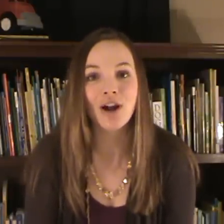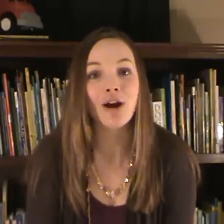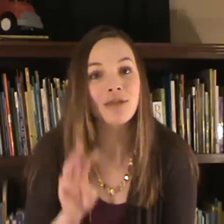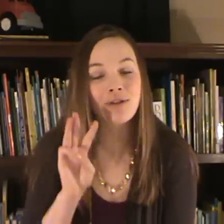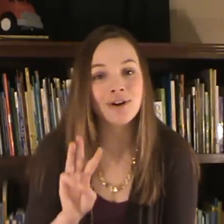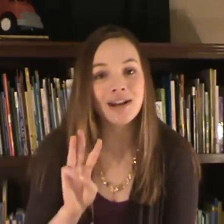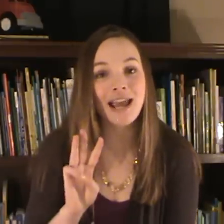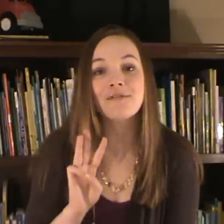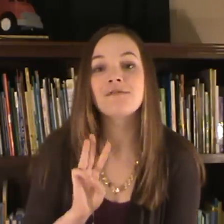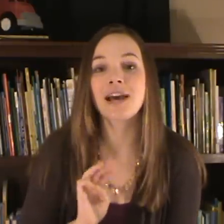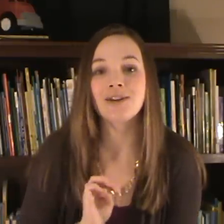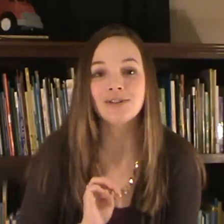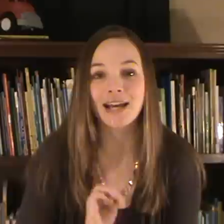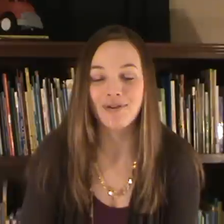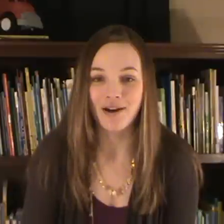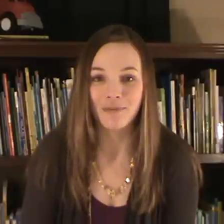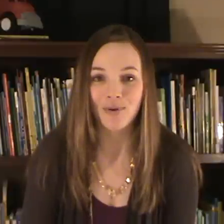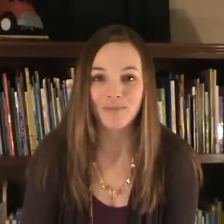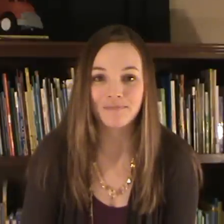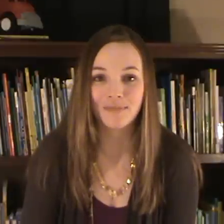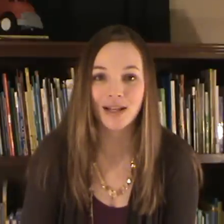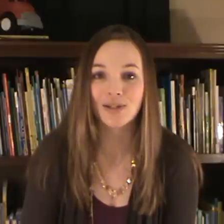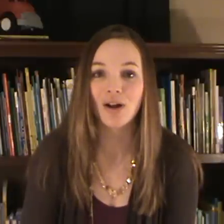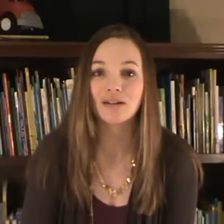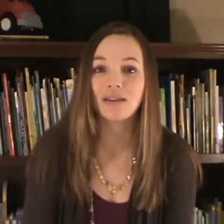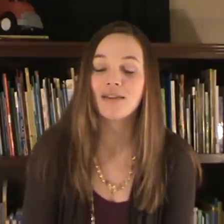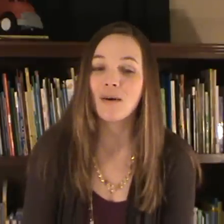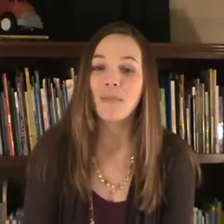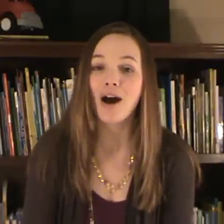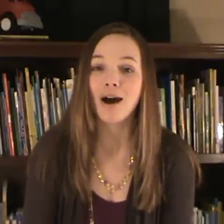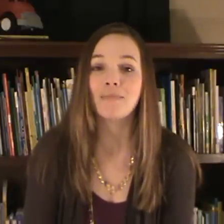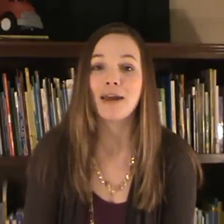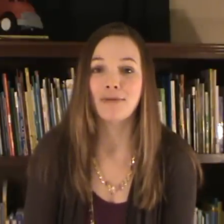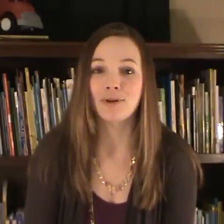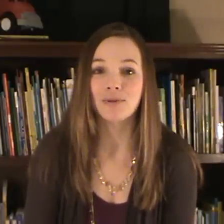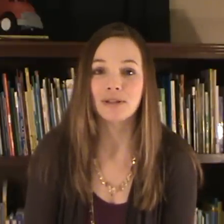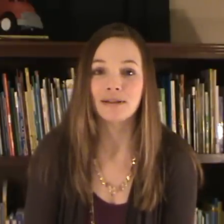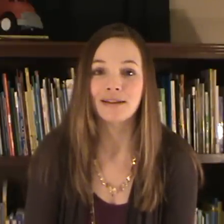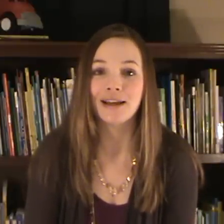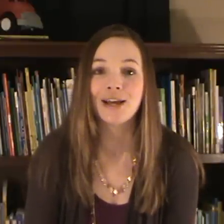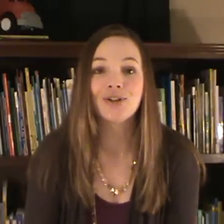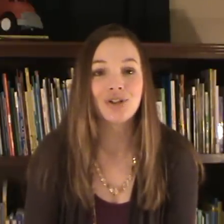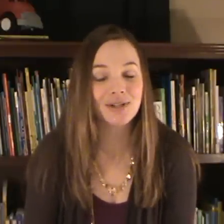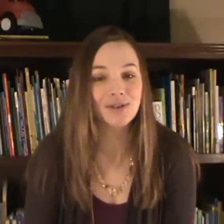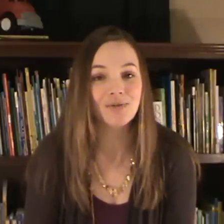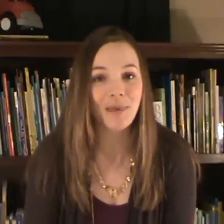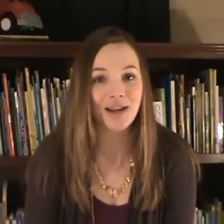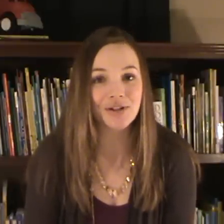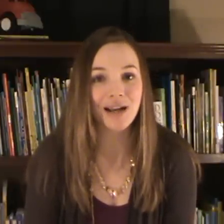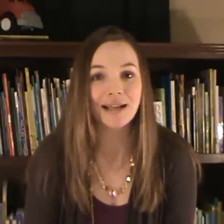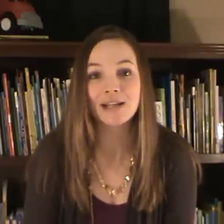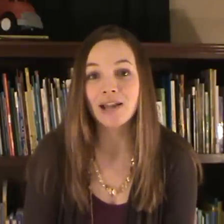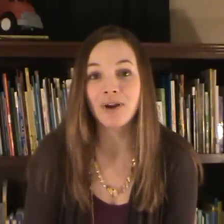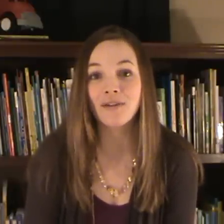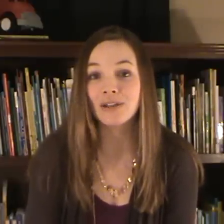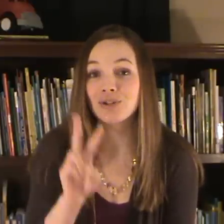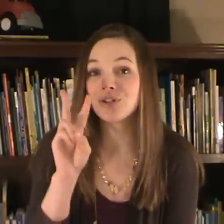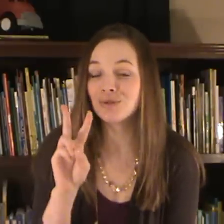our third and final diagraph poem. It's called Thumb on My Throat. Just as a reminder, a diagraph is two